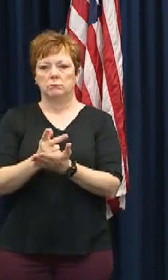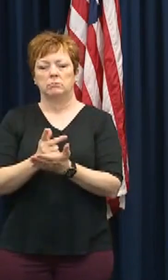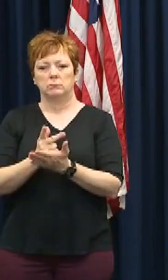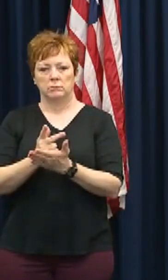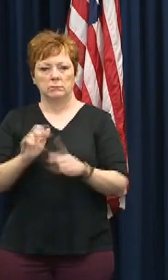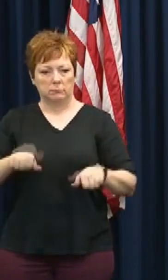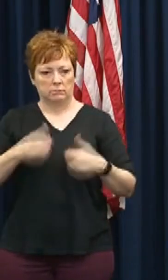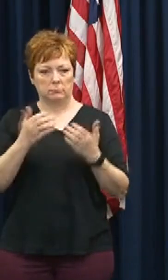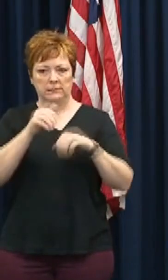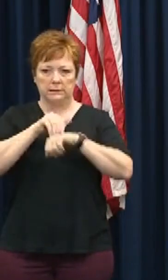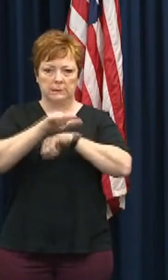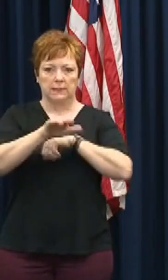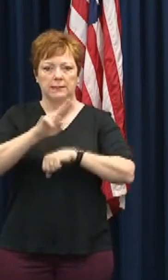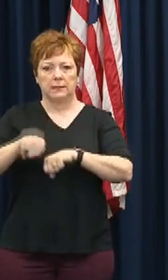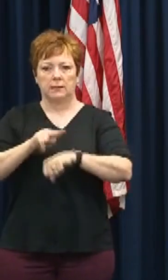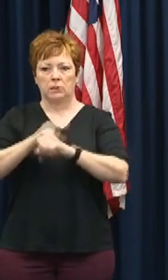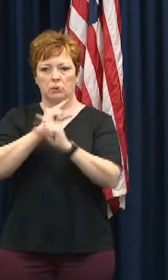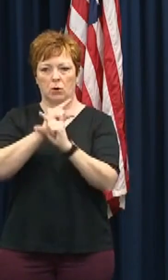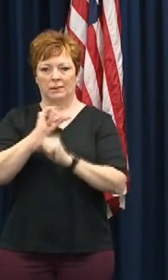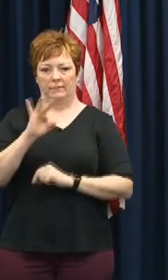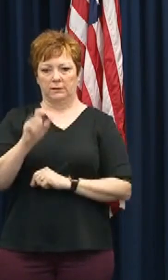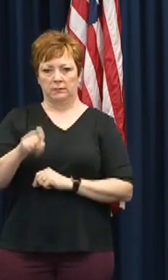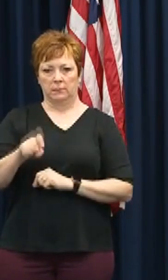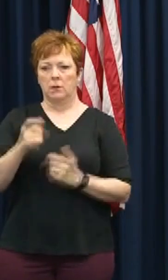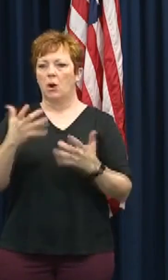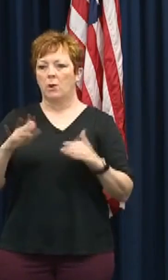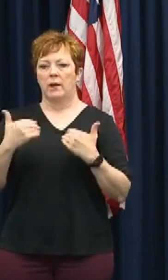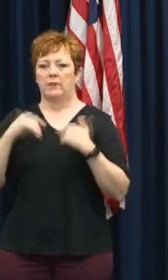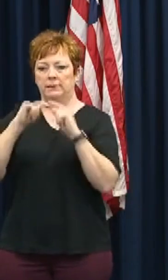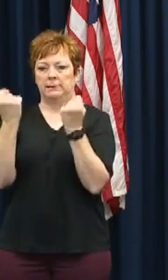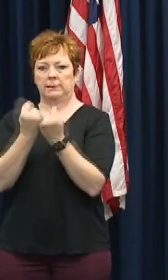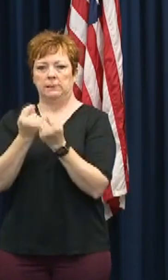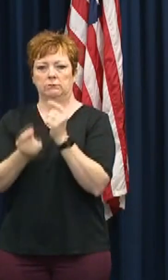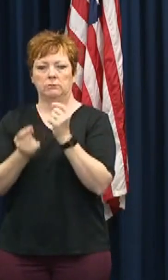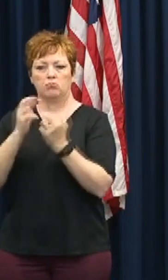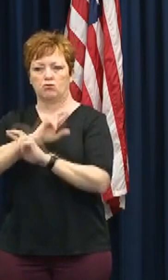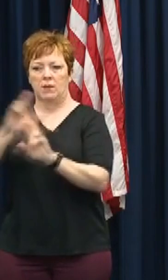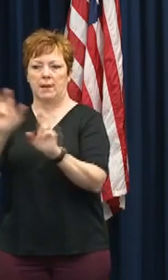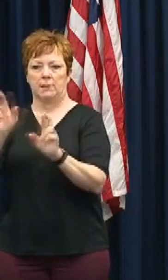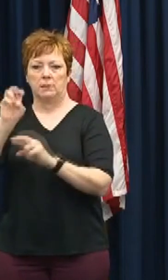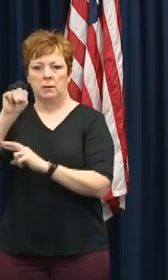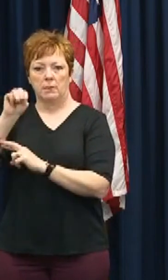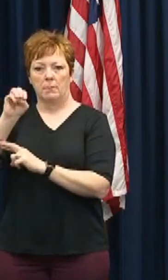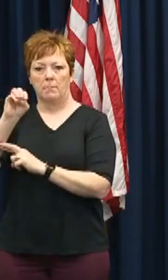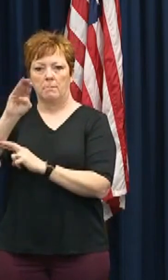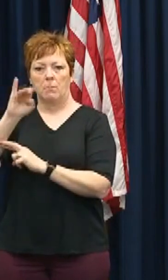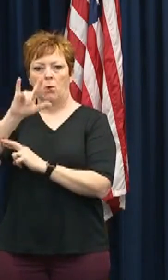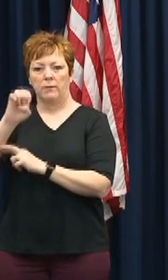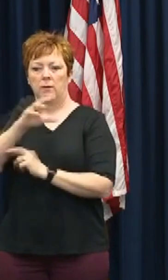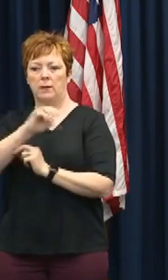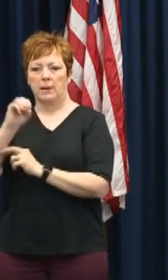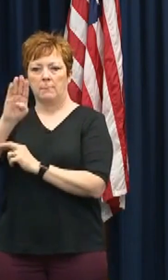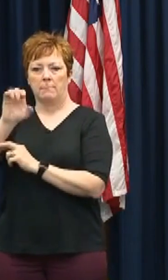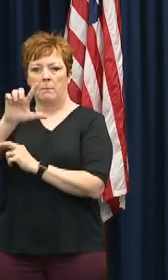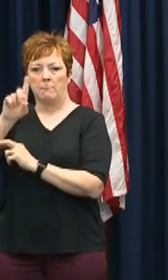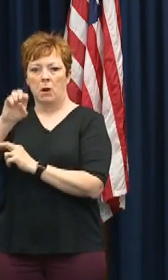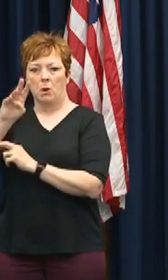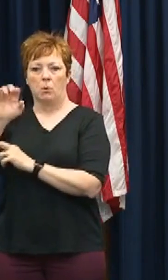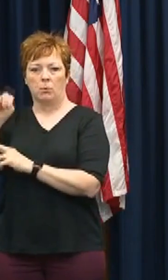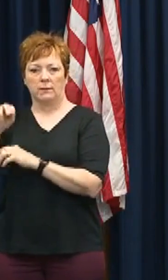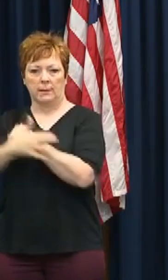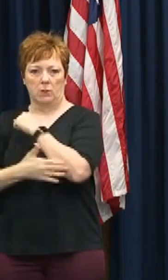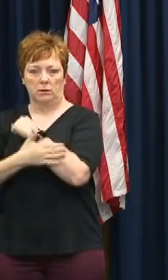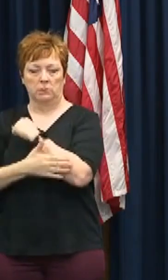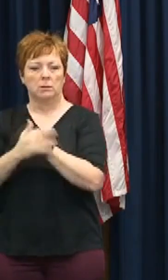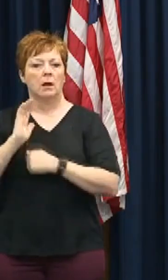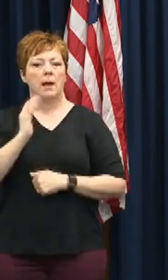and we currently have high water teams activated in Mobile and Baldwin counties. All our Alabama Mutual Aid System Swiftwater Rescue